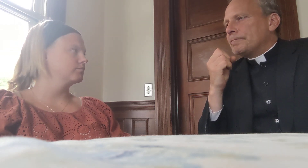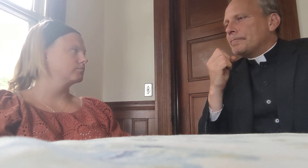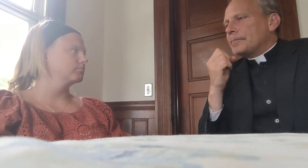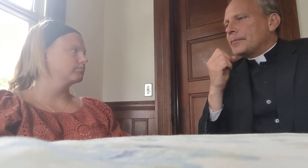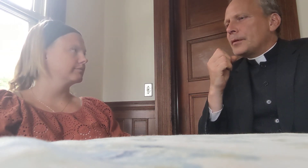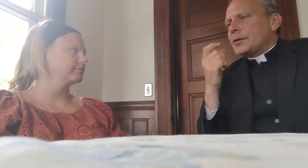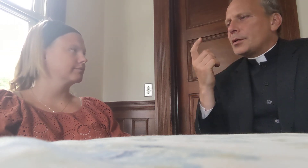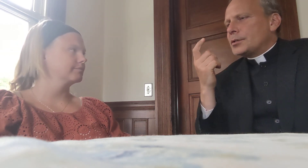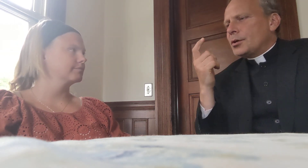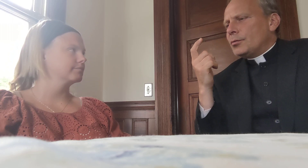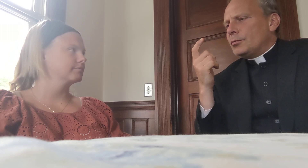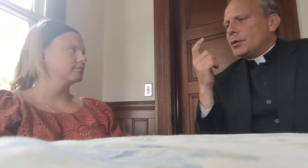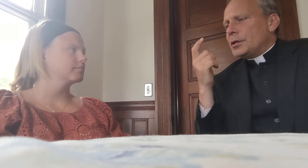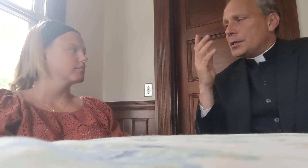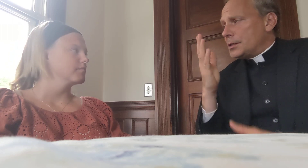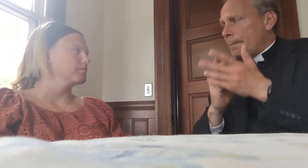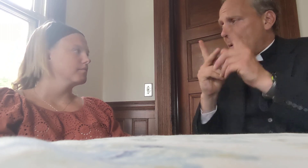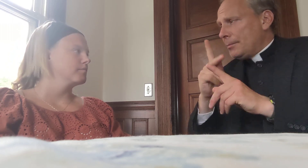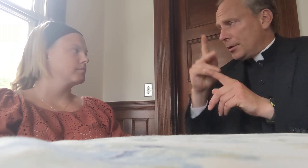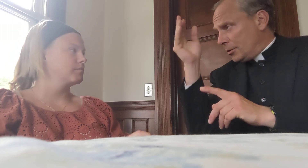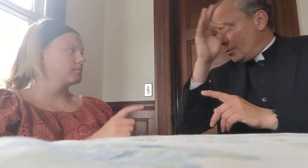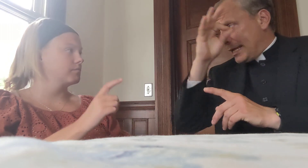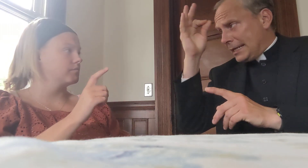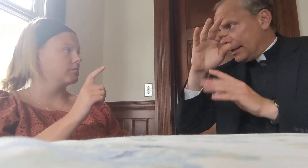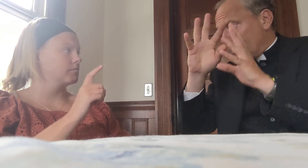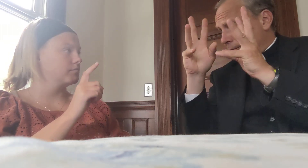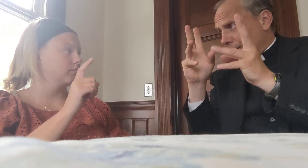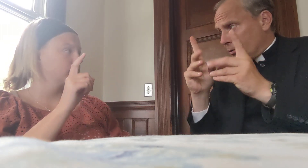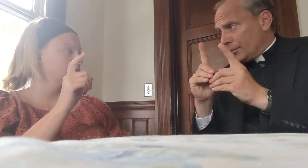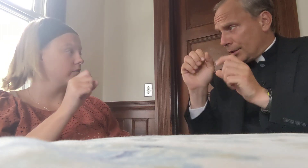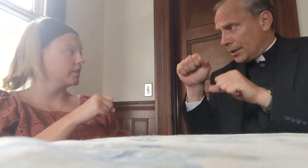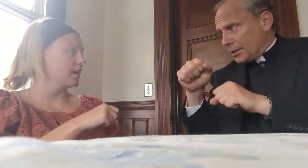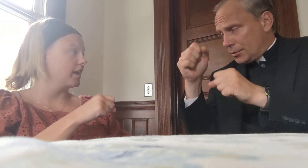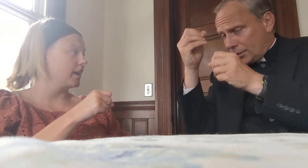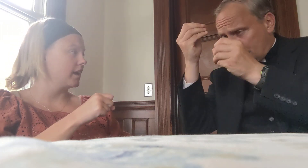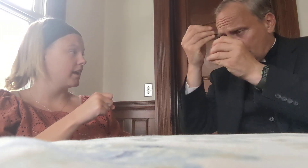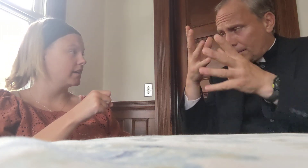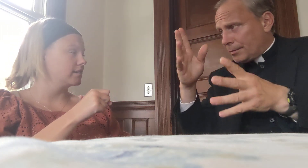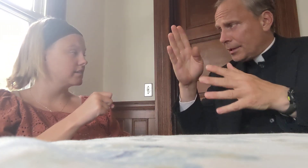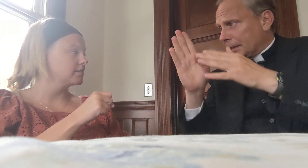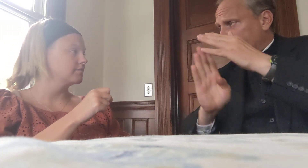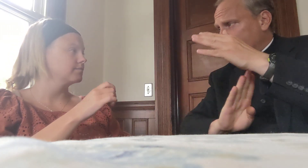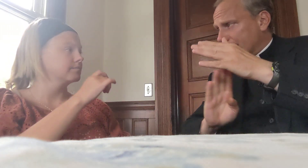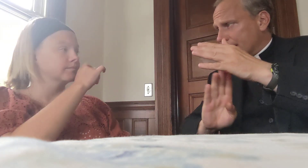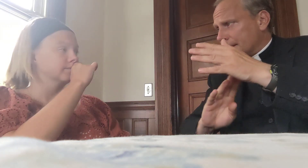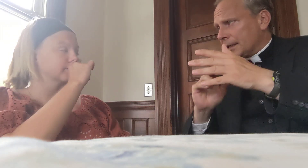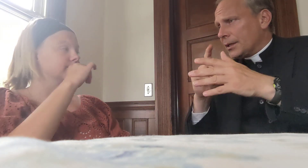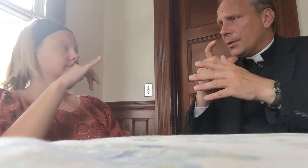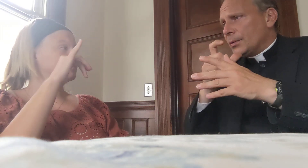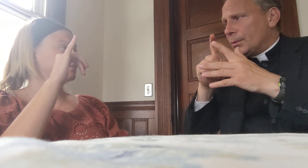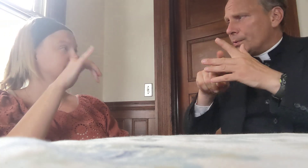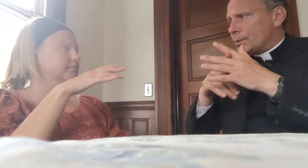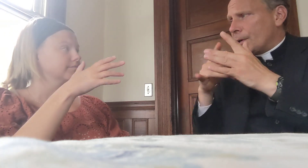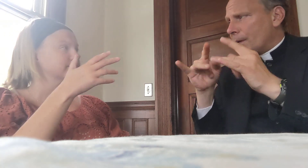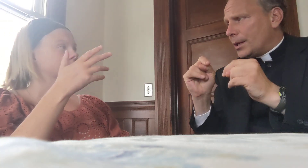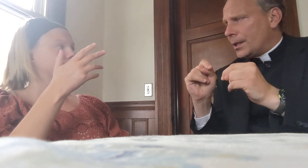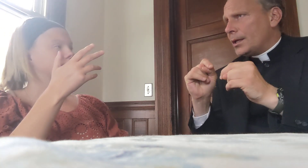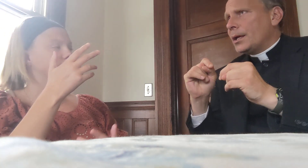so, so, some people don't know anything about World Youth Day, can you just tell people like the basics, like who started it,